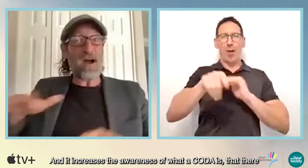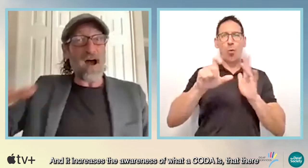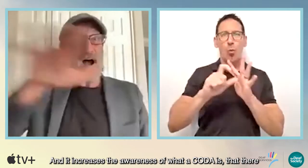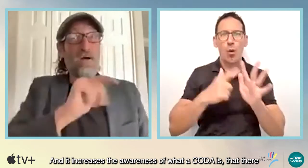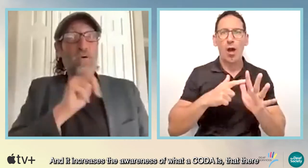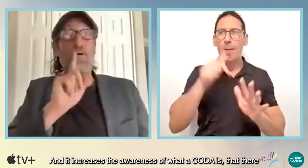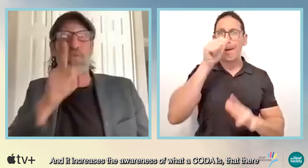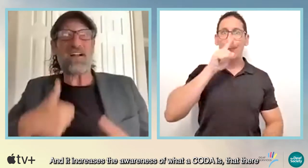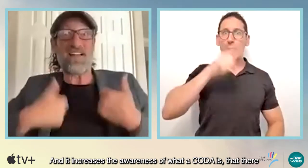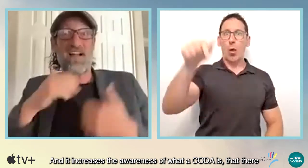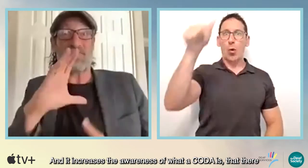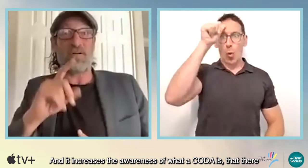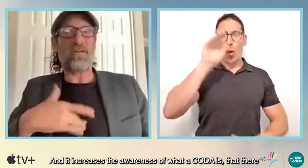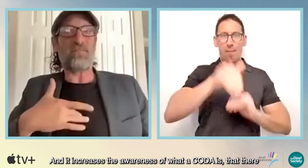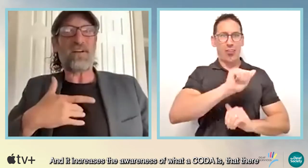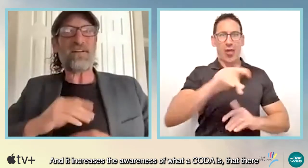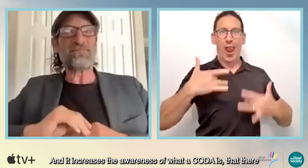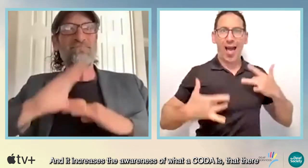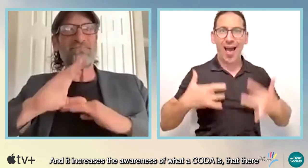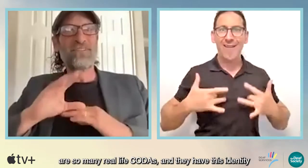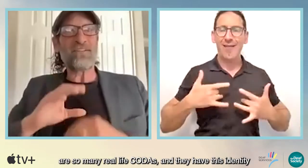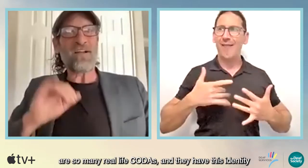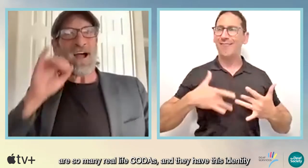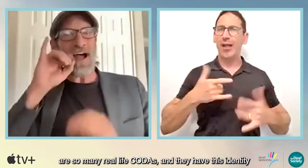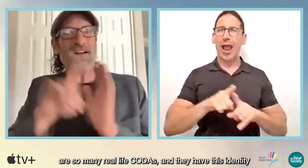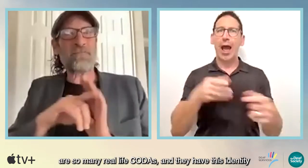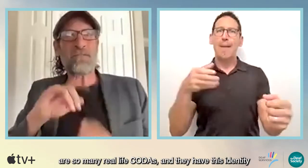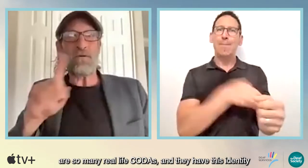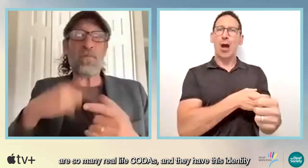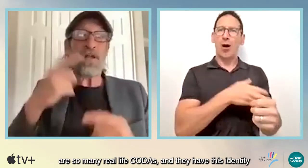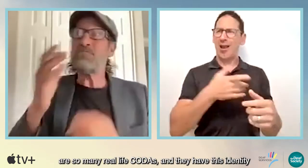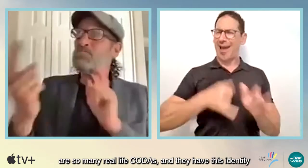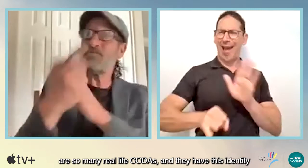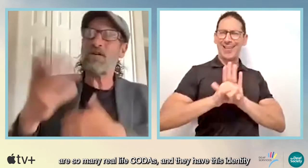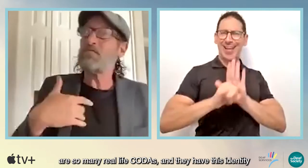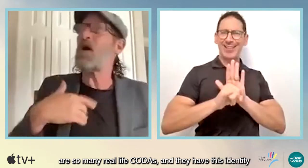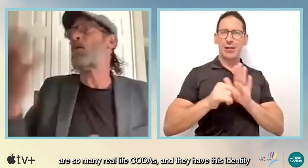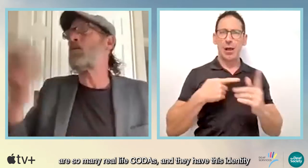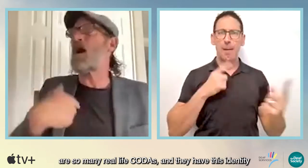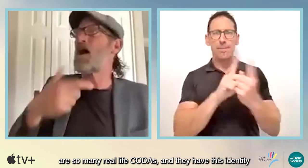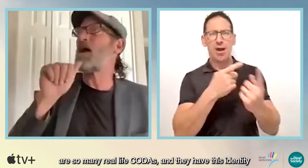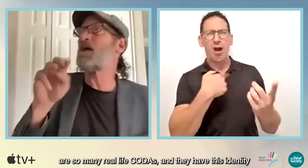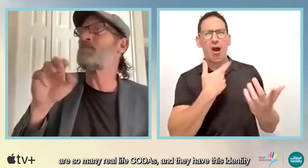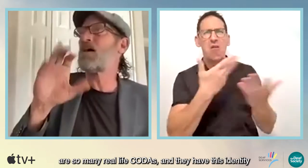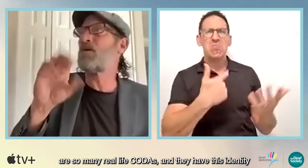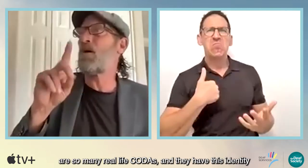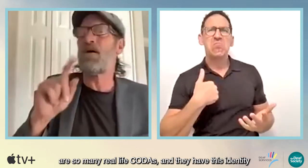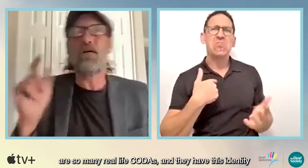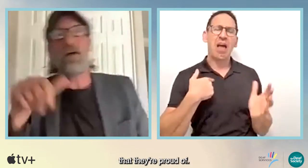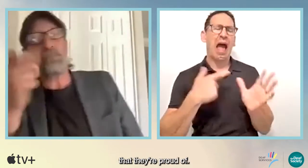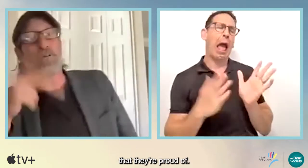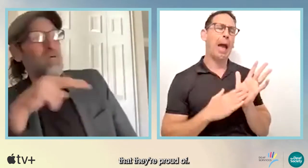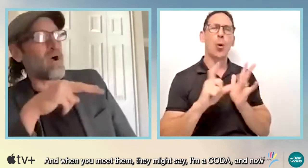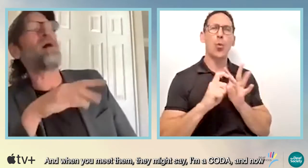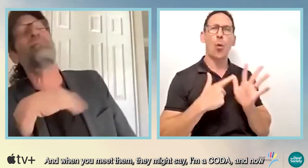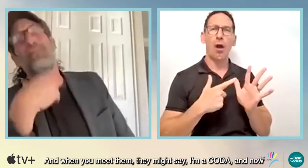of what a coda is that there are so many real life codas. And they have this identity that they're proud of.